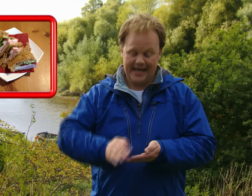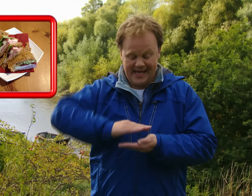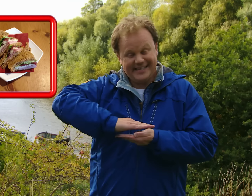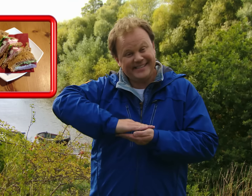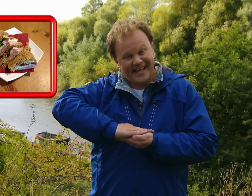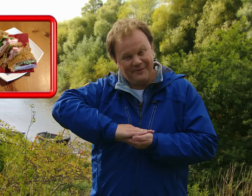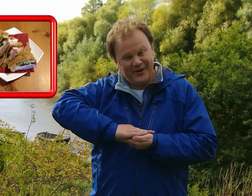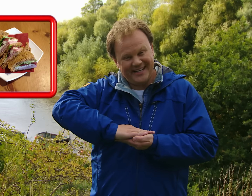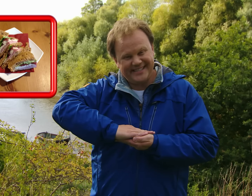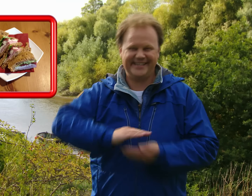Sandwich!